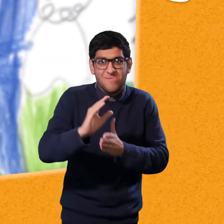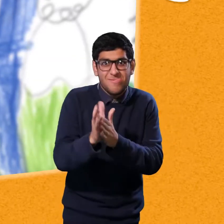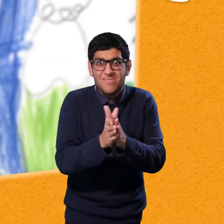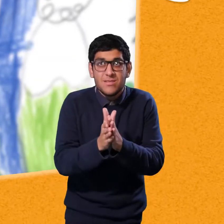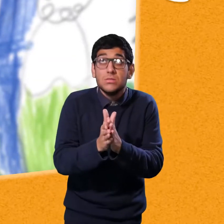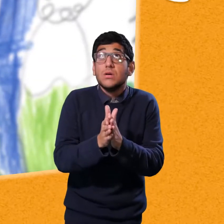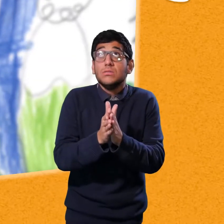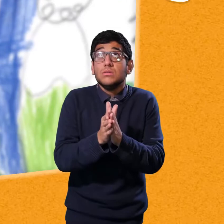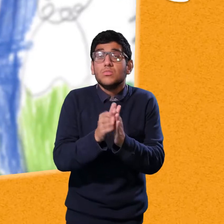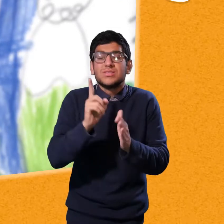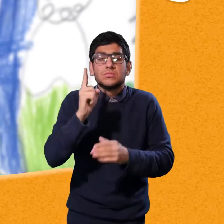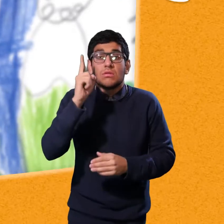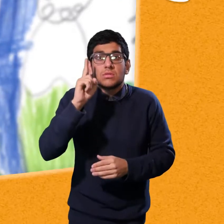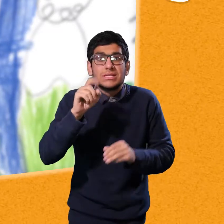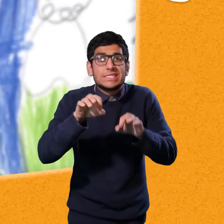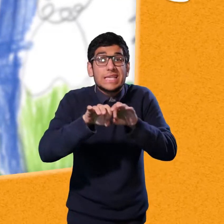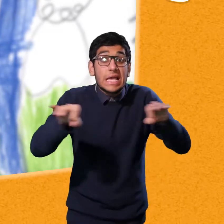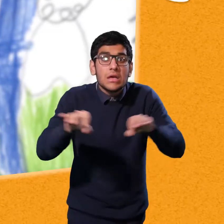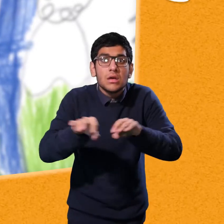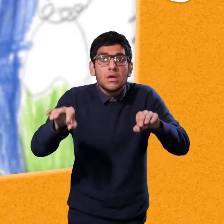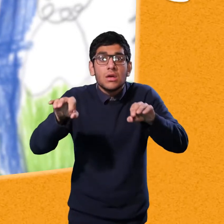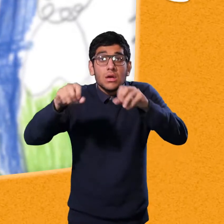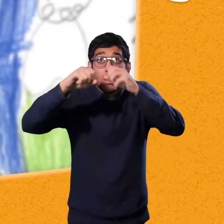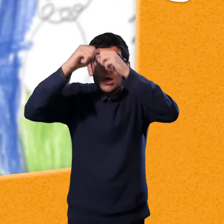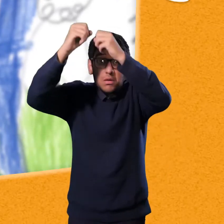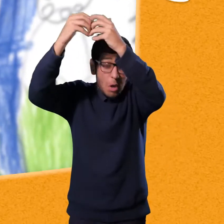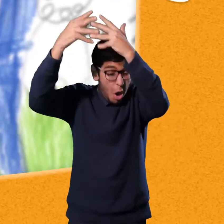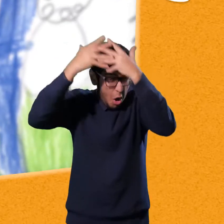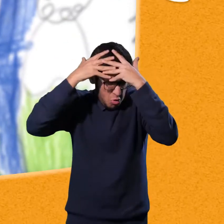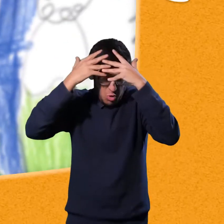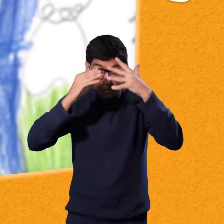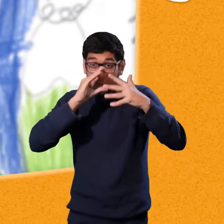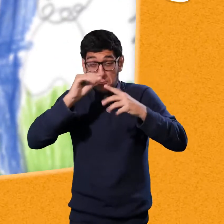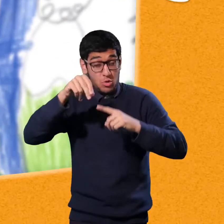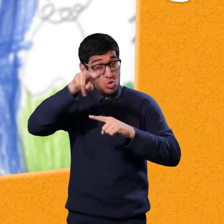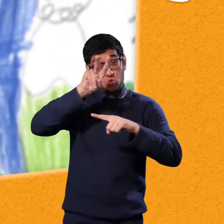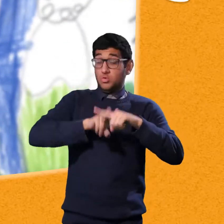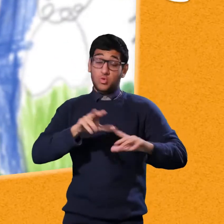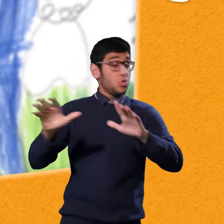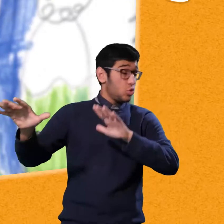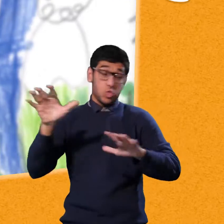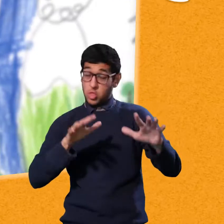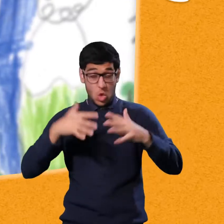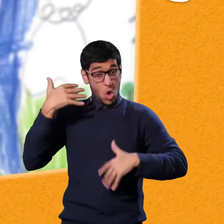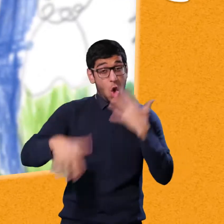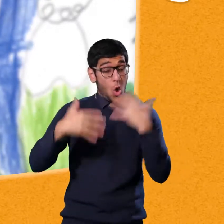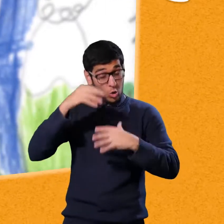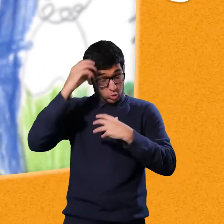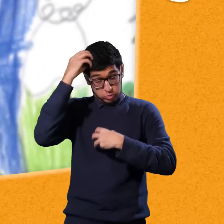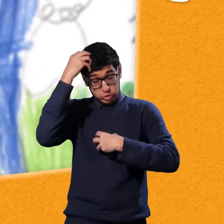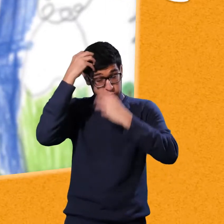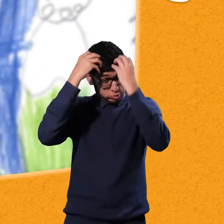the sticks down to the ground for the little pig, right on top of the big bad wolf.